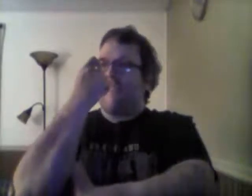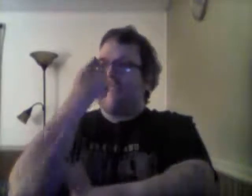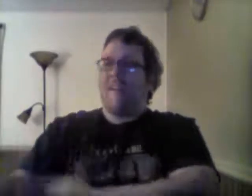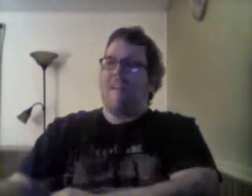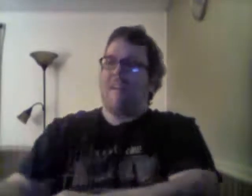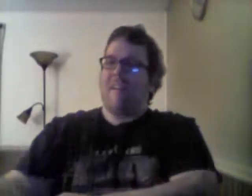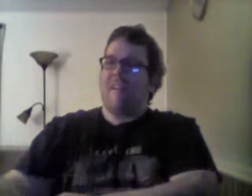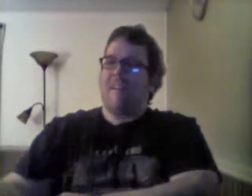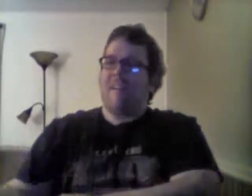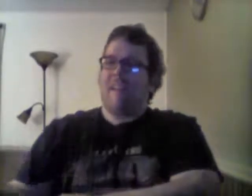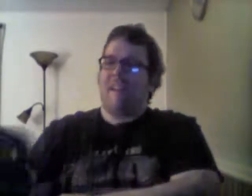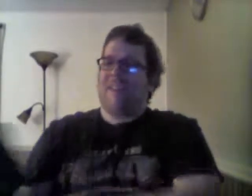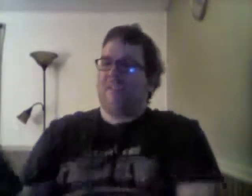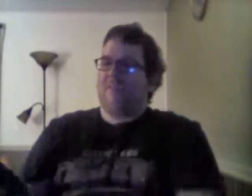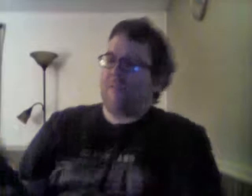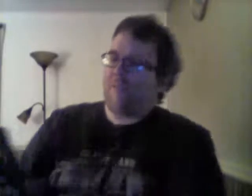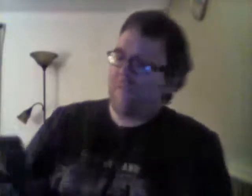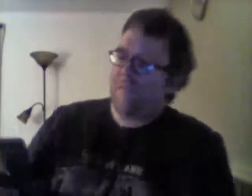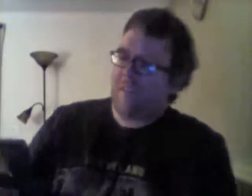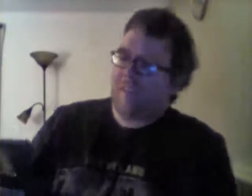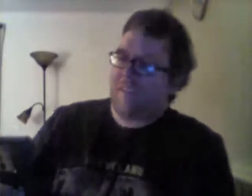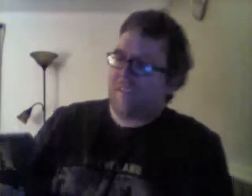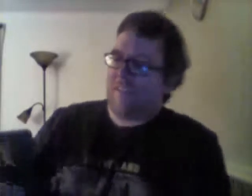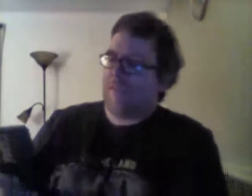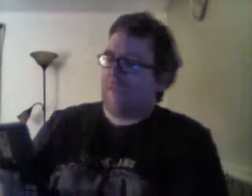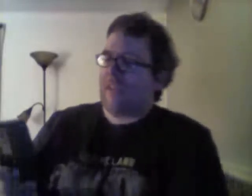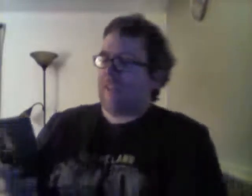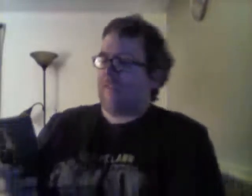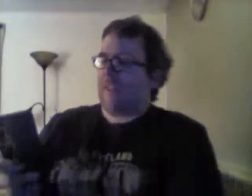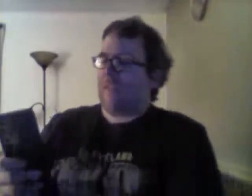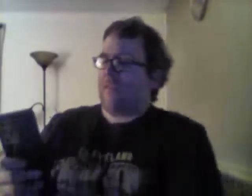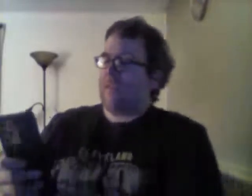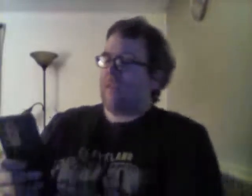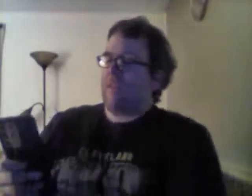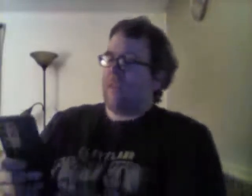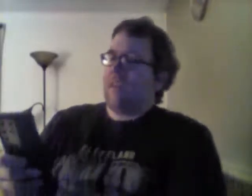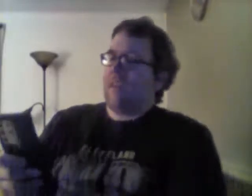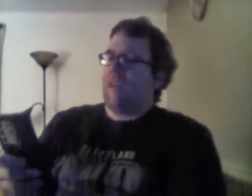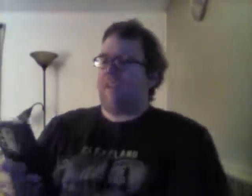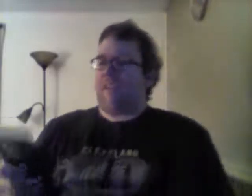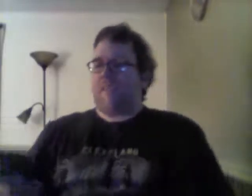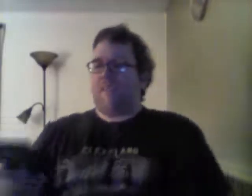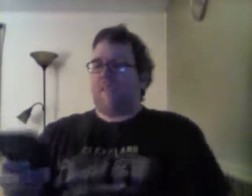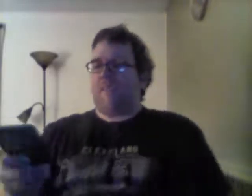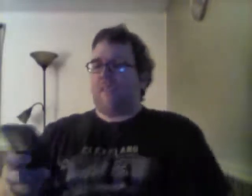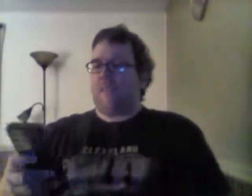uh, guys who do like, or make these videos and they're like, uh,